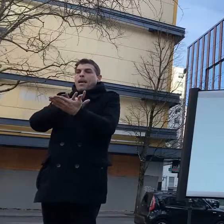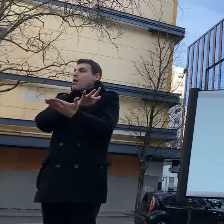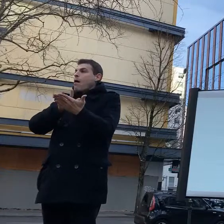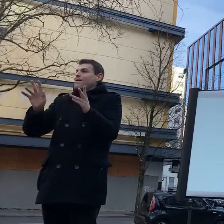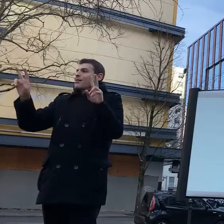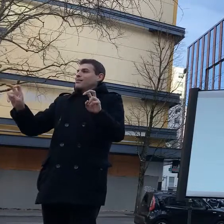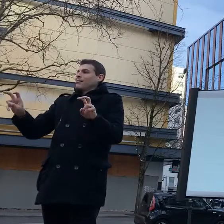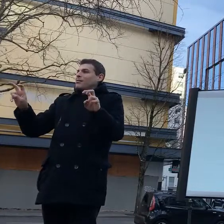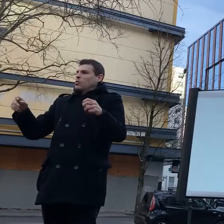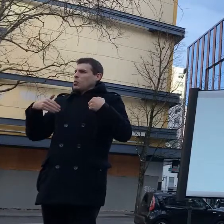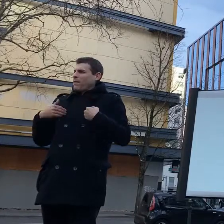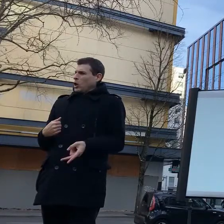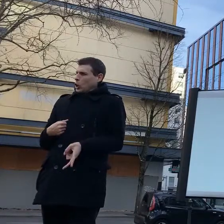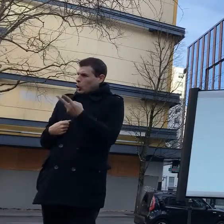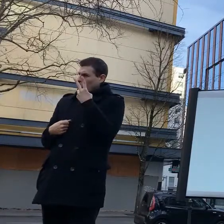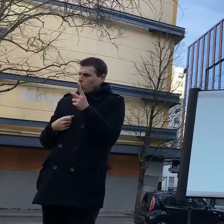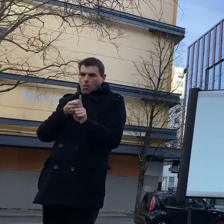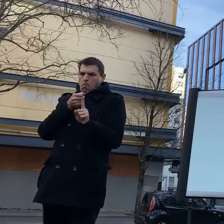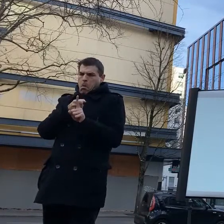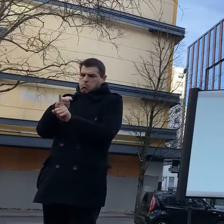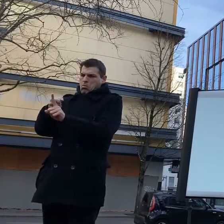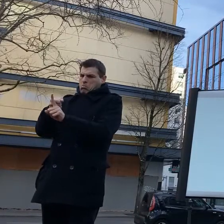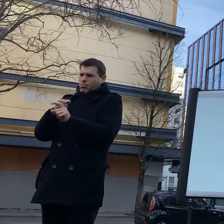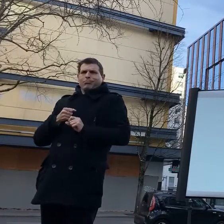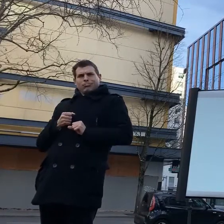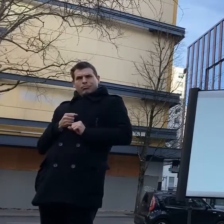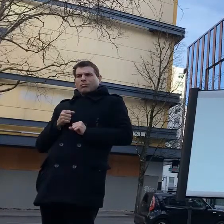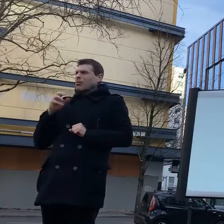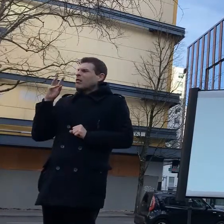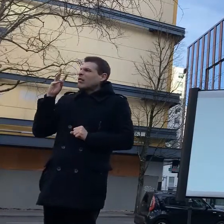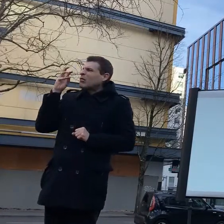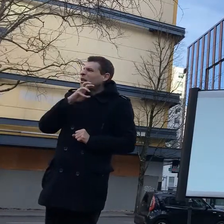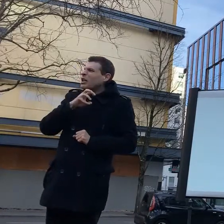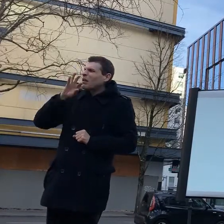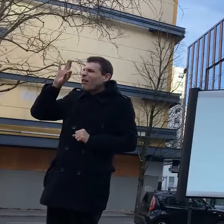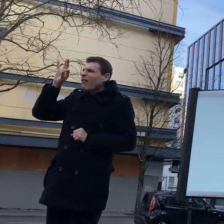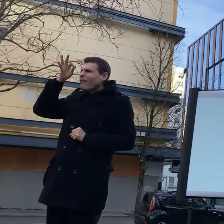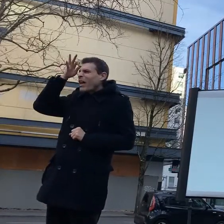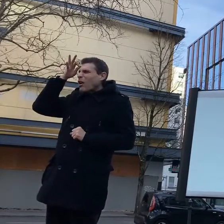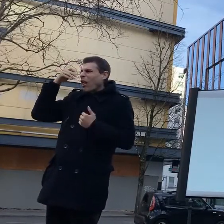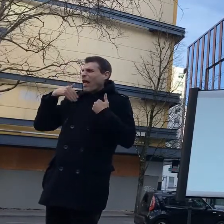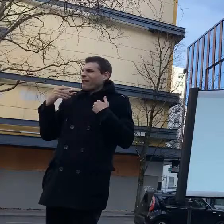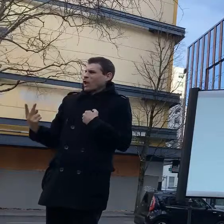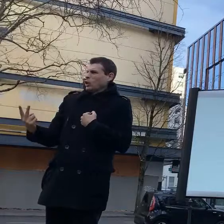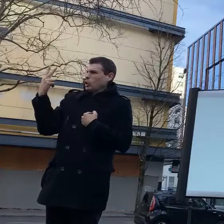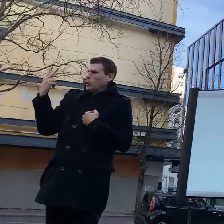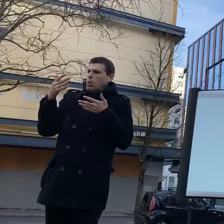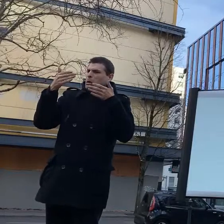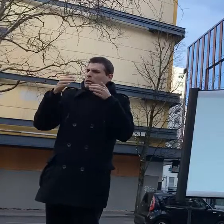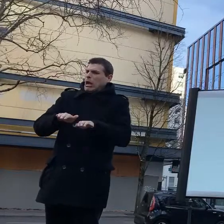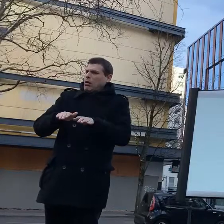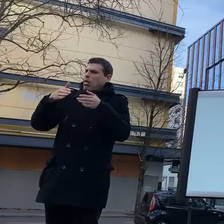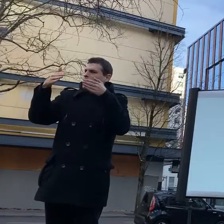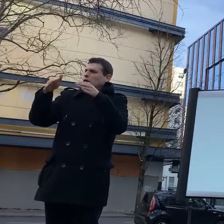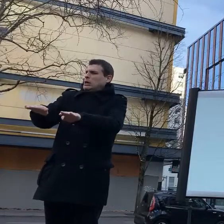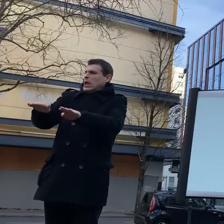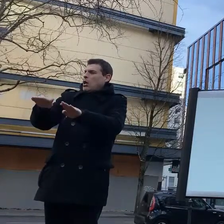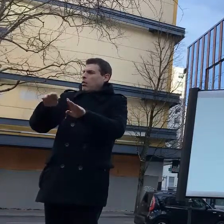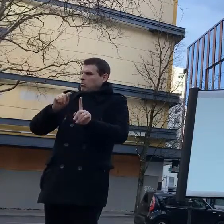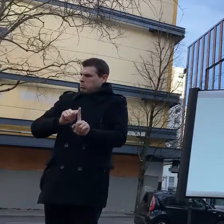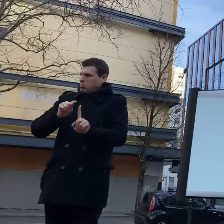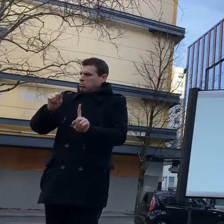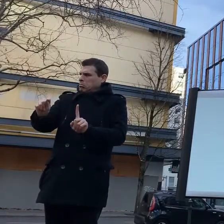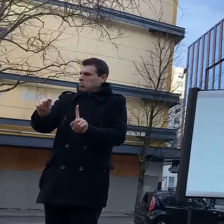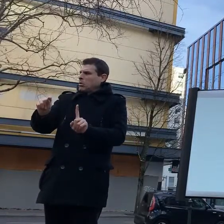monoxide lead oxides carbon dioxide and lead dust and fuel we've lost all